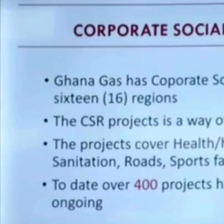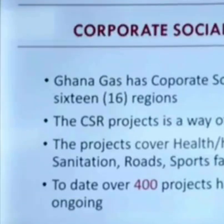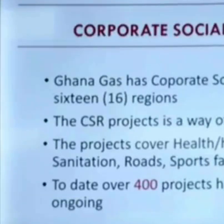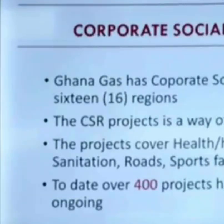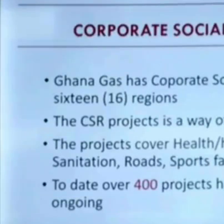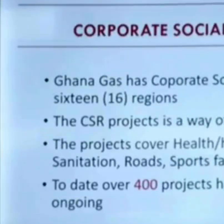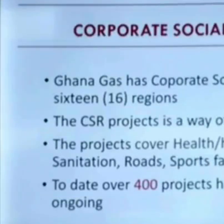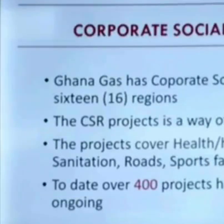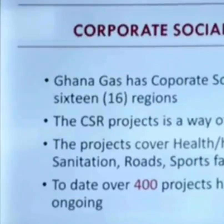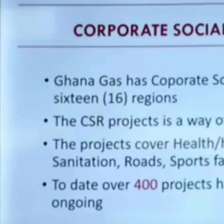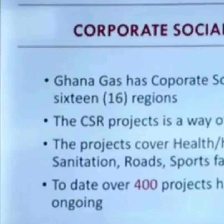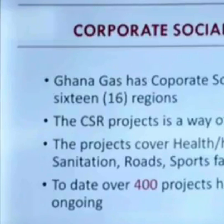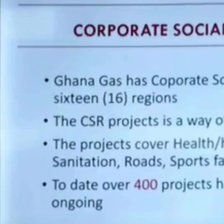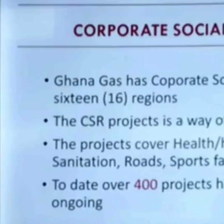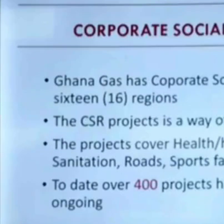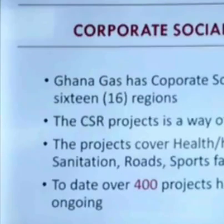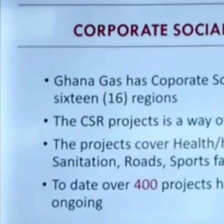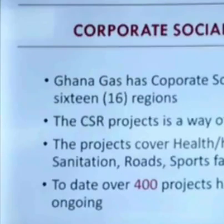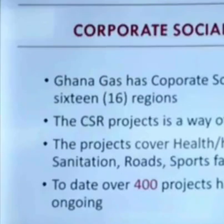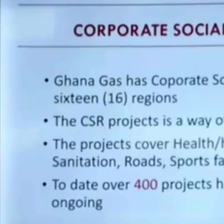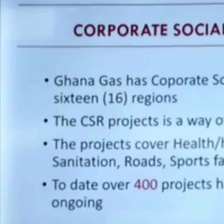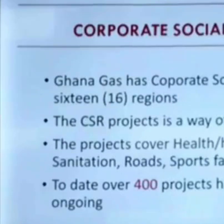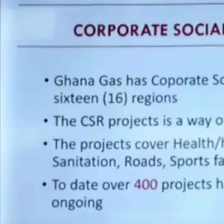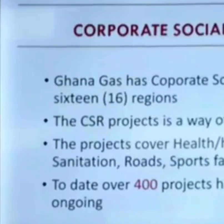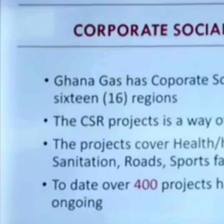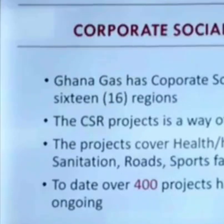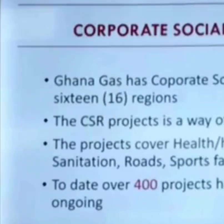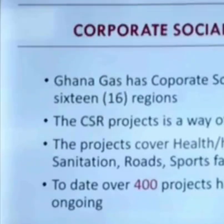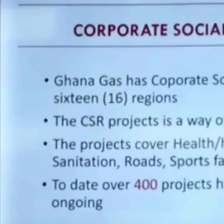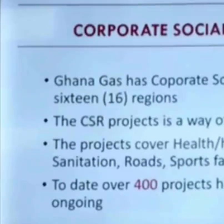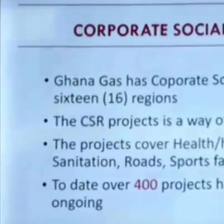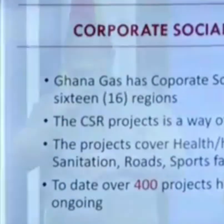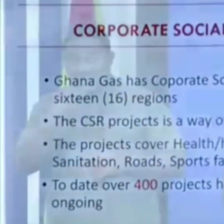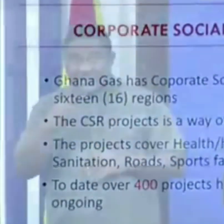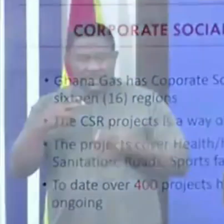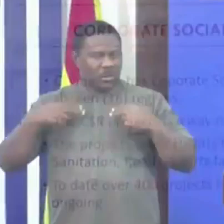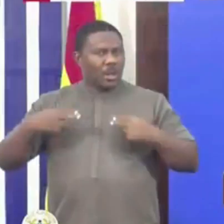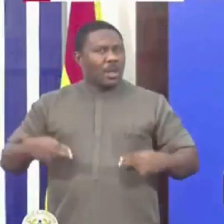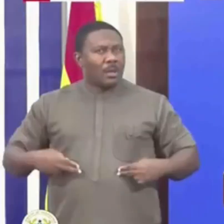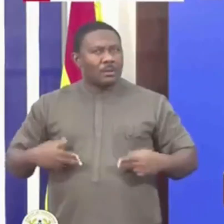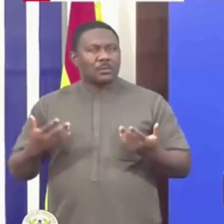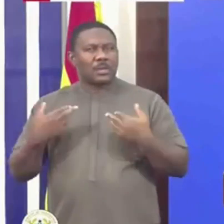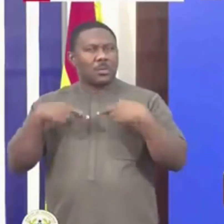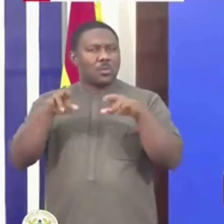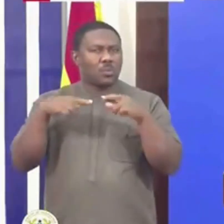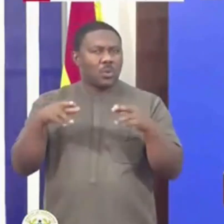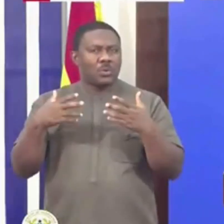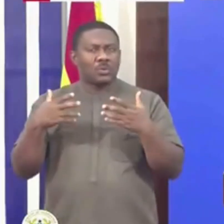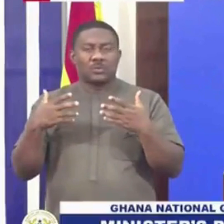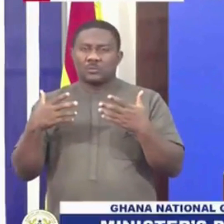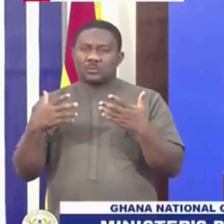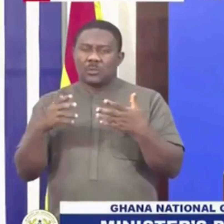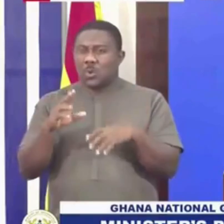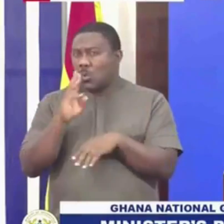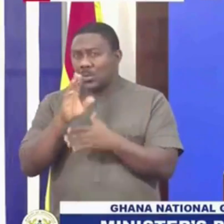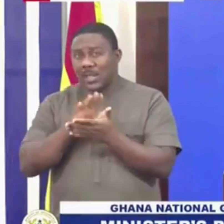communities. The projects cover health, I mentioned, education, water and sanitation, roads, and all those.